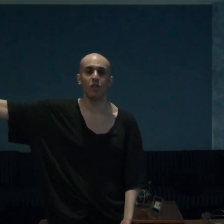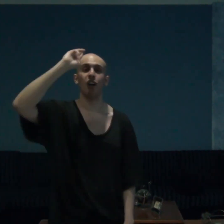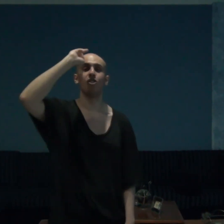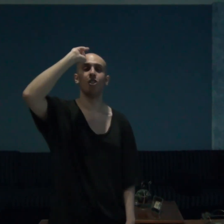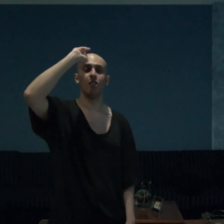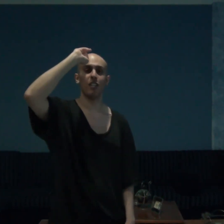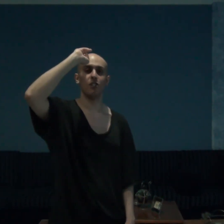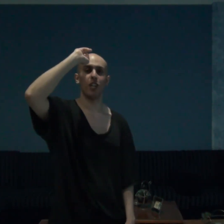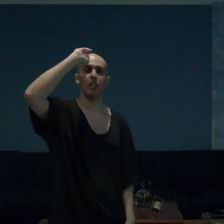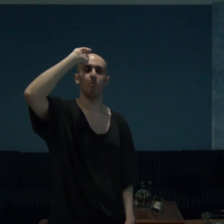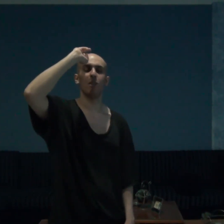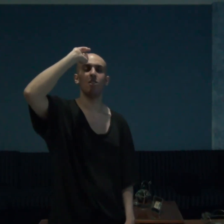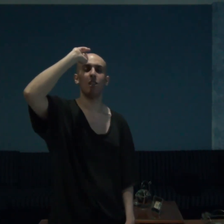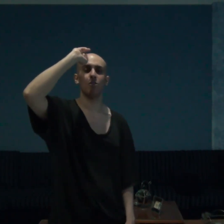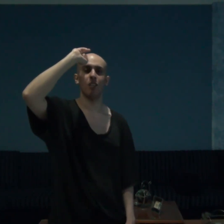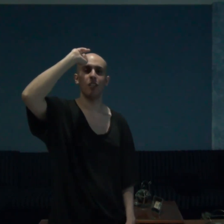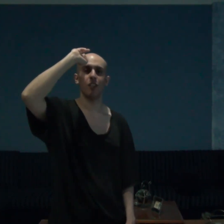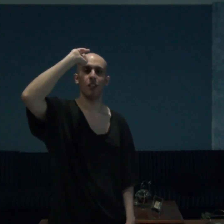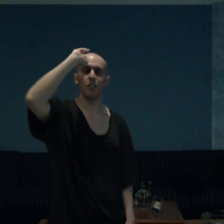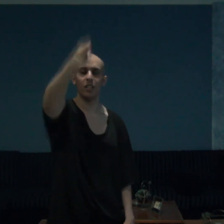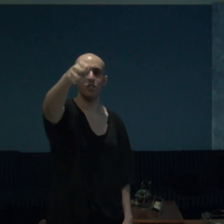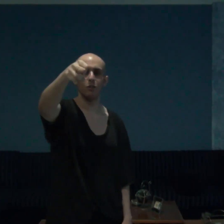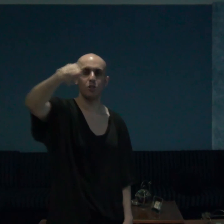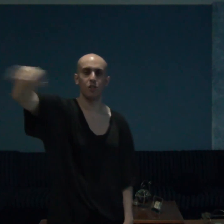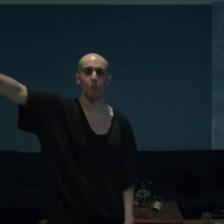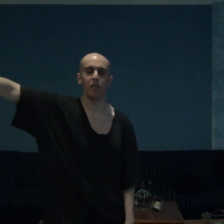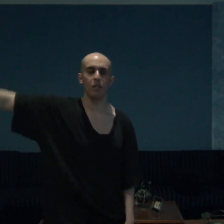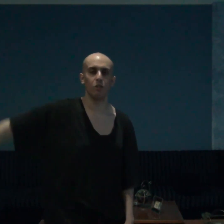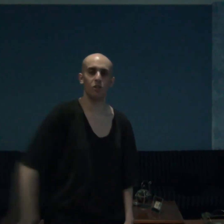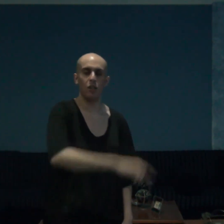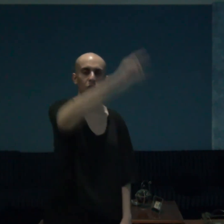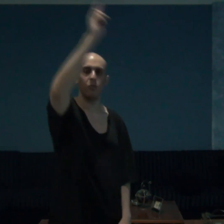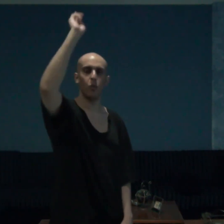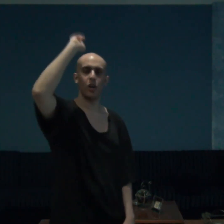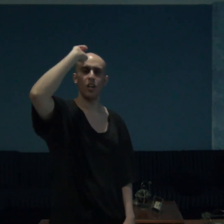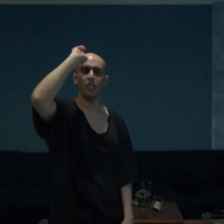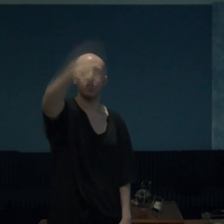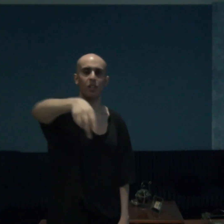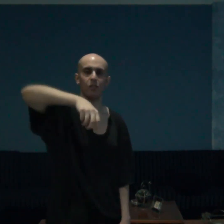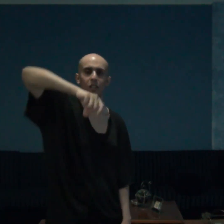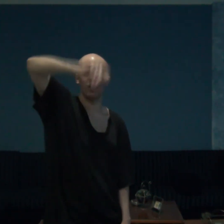until next time peace out take care adios amigos au revoir and sayonara